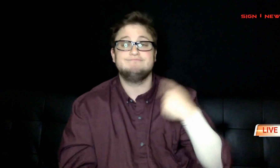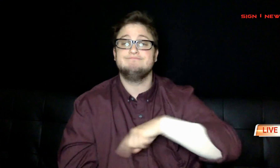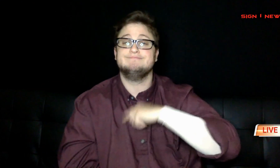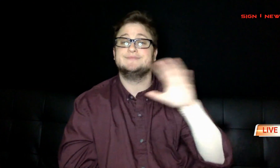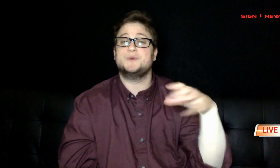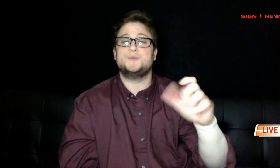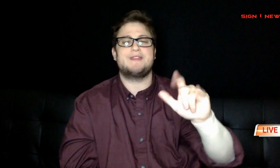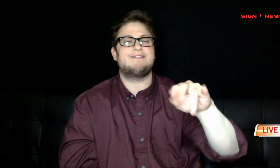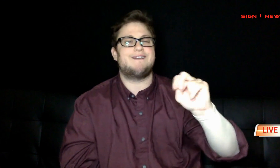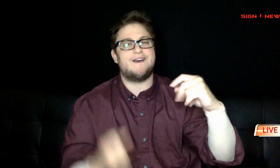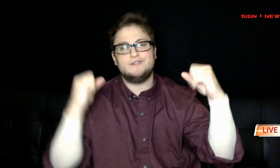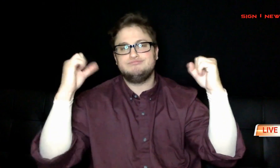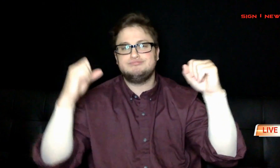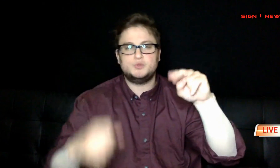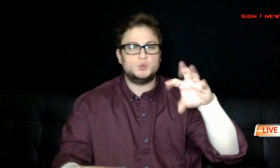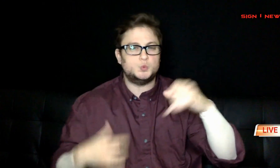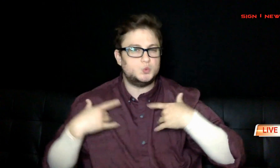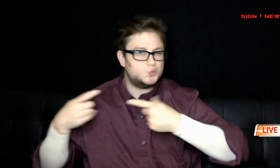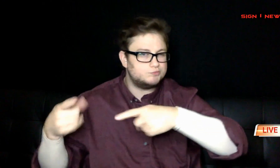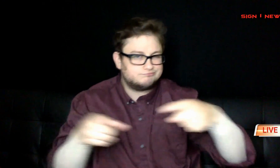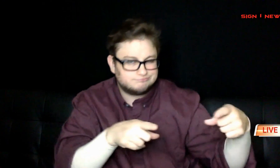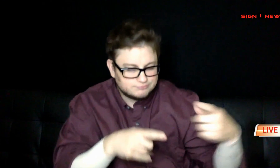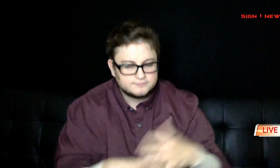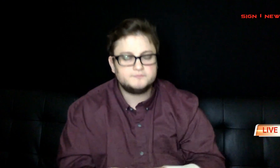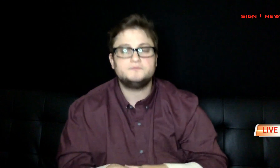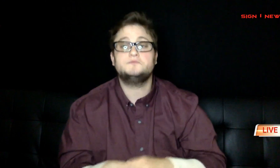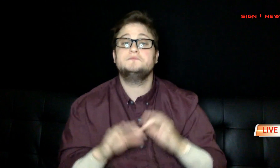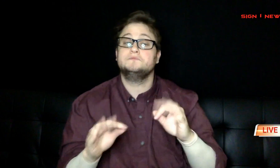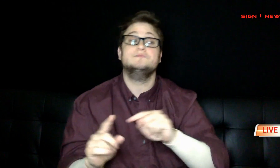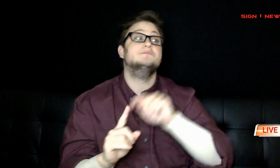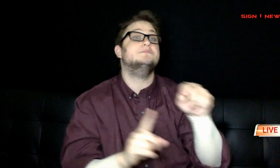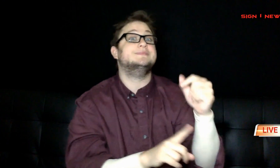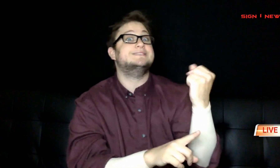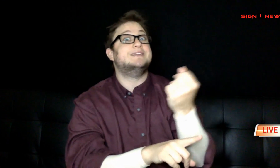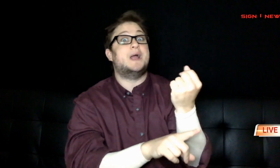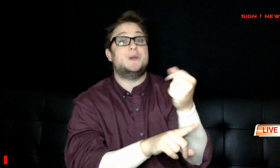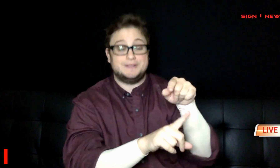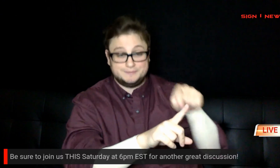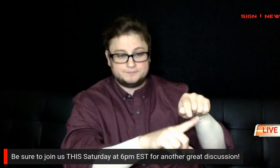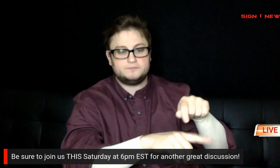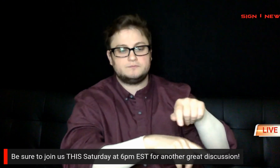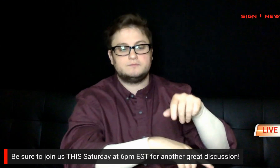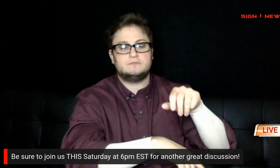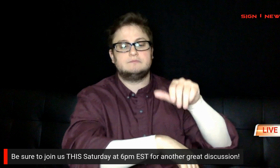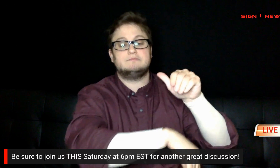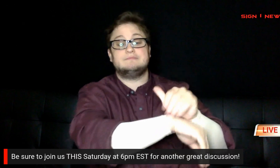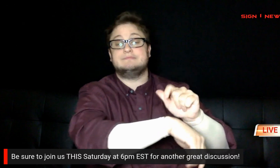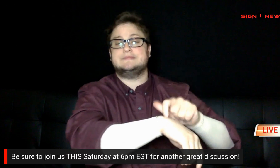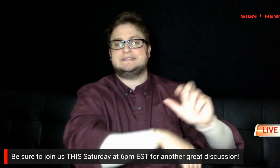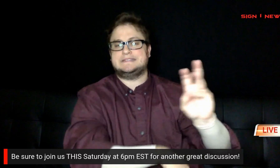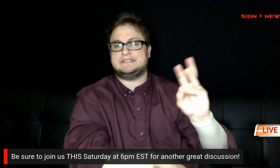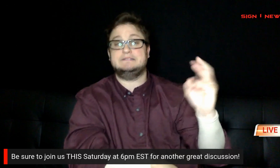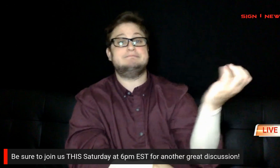Steinwind News will be broadcasting live updates Monday through Friday. Then this Saturday at 6 p.m. Eastern Time,